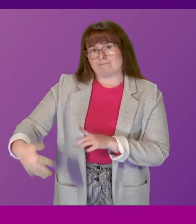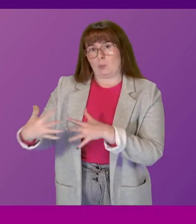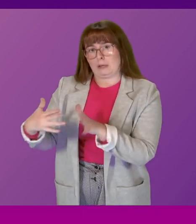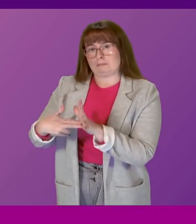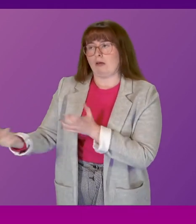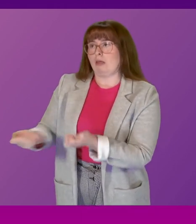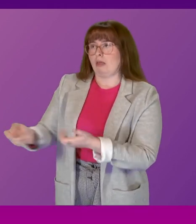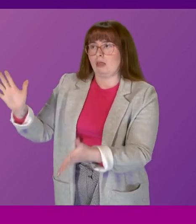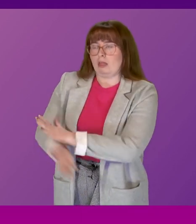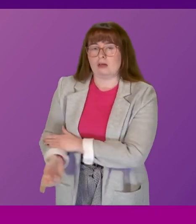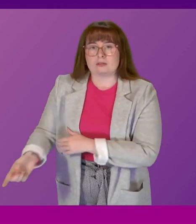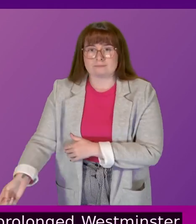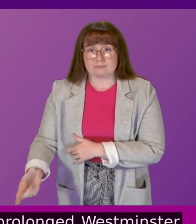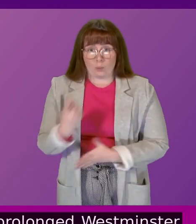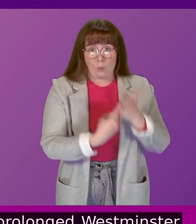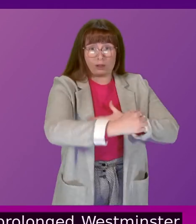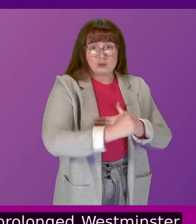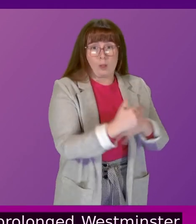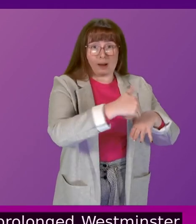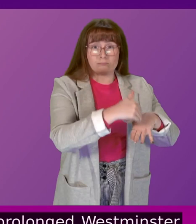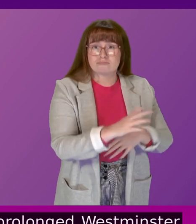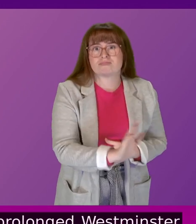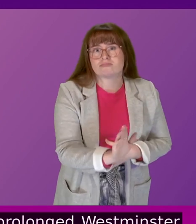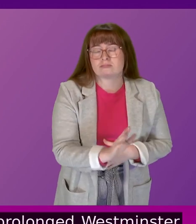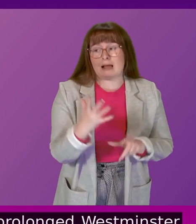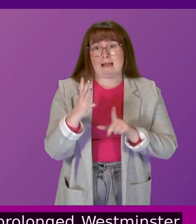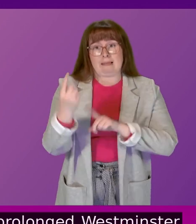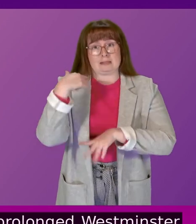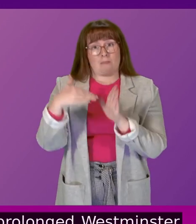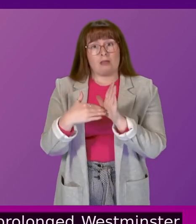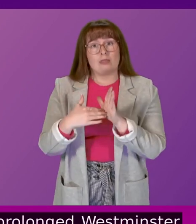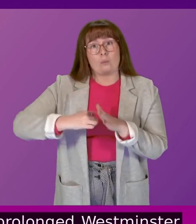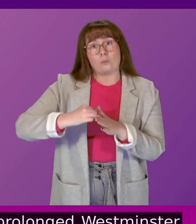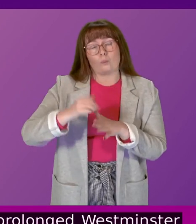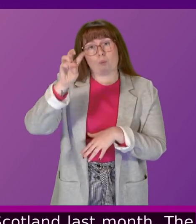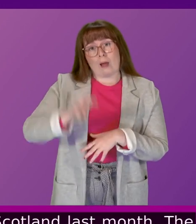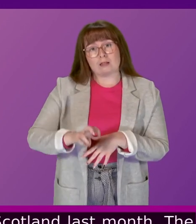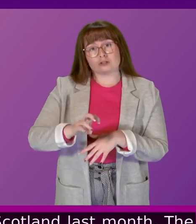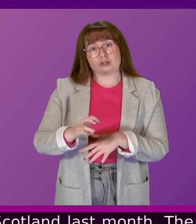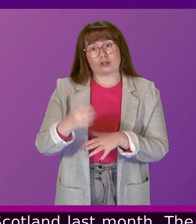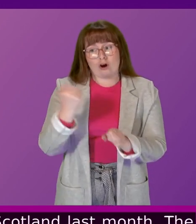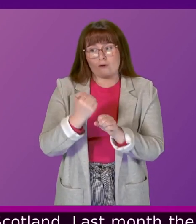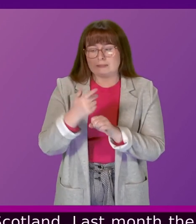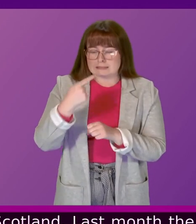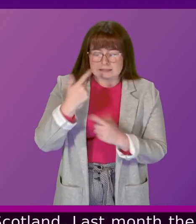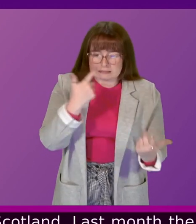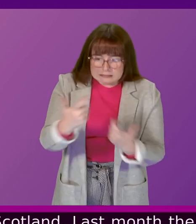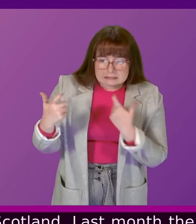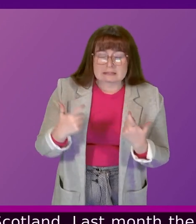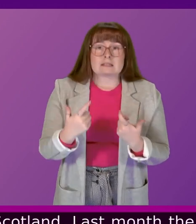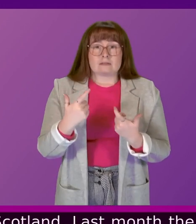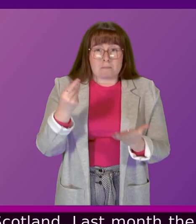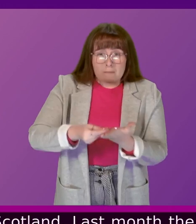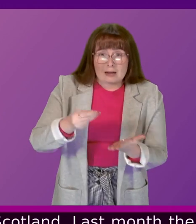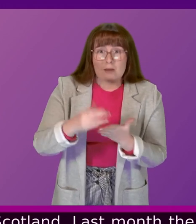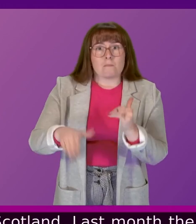austerity and is not unique to Scotland. Last month, the Welsh Government set out that they needed to find £600 million in savings